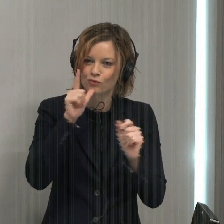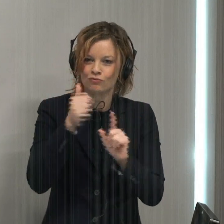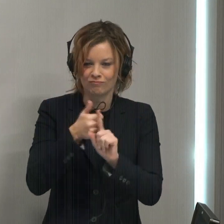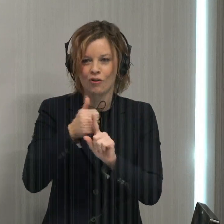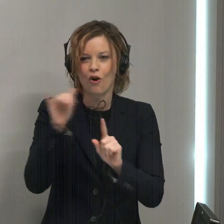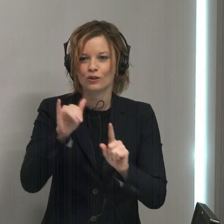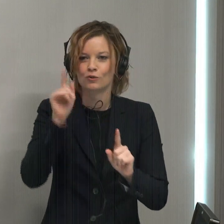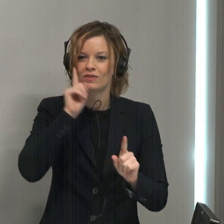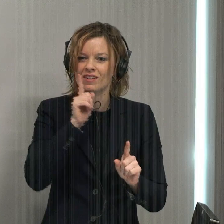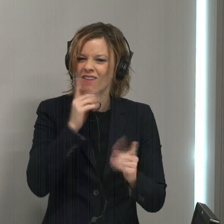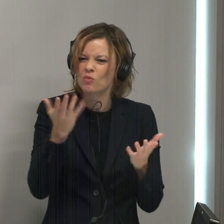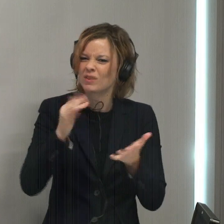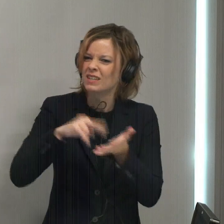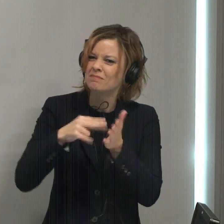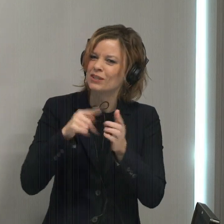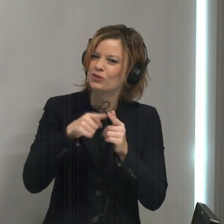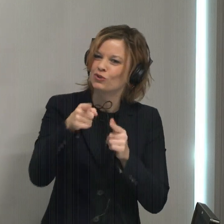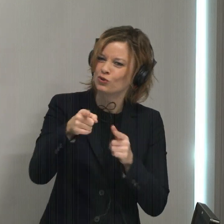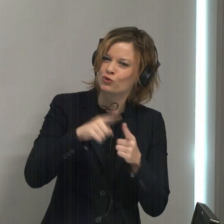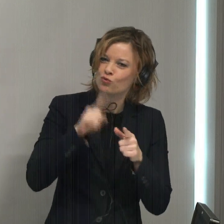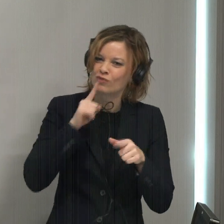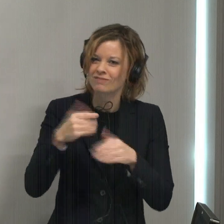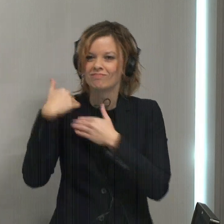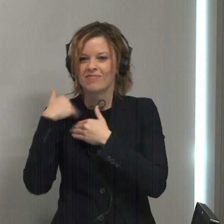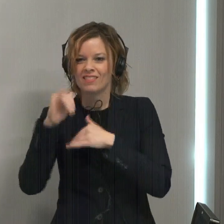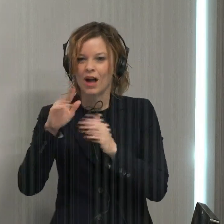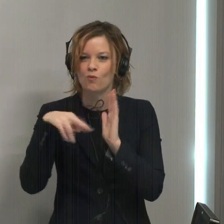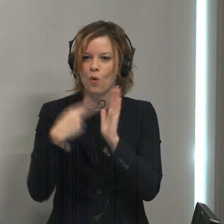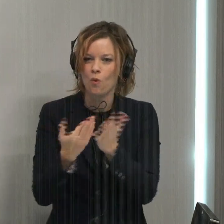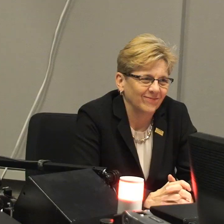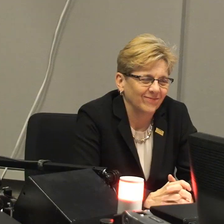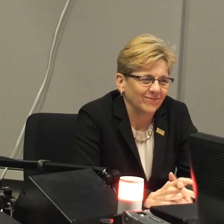also deaf. What does it mean to you to take on that role?